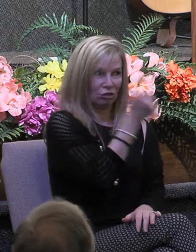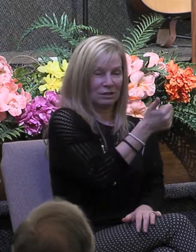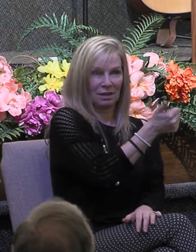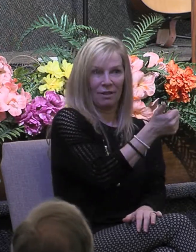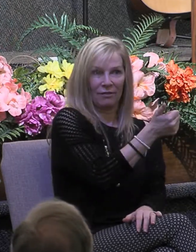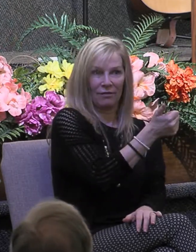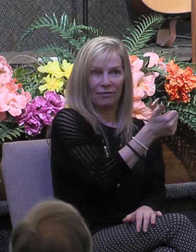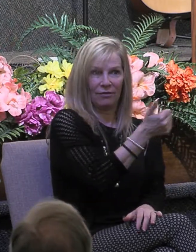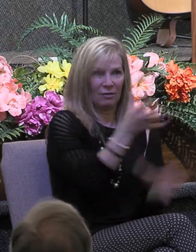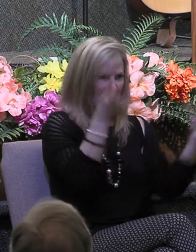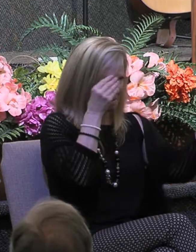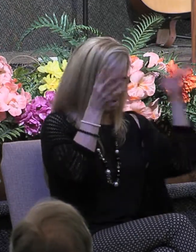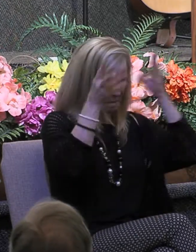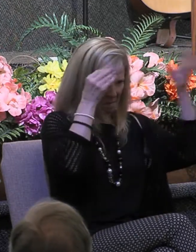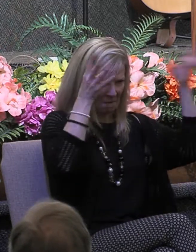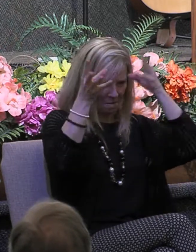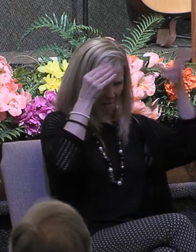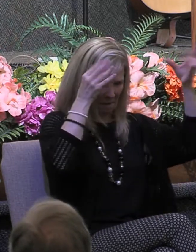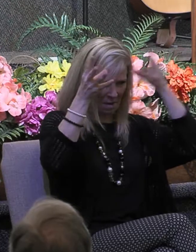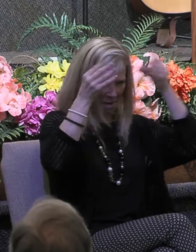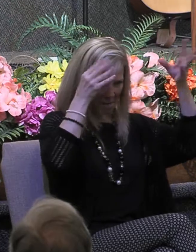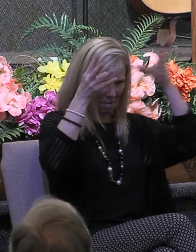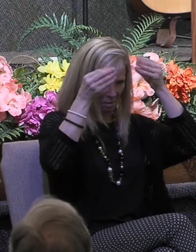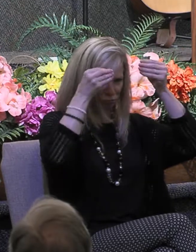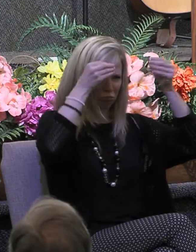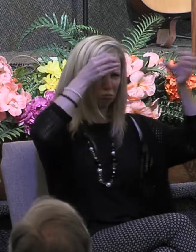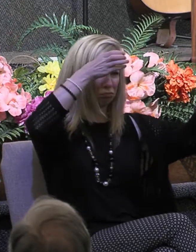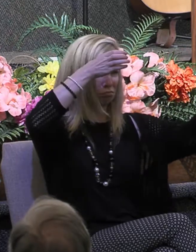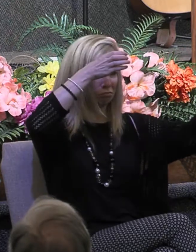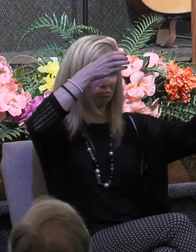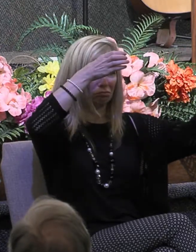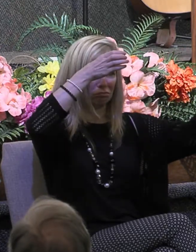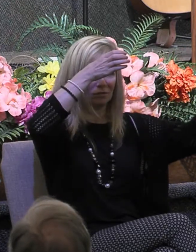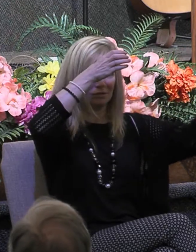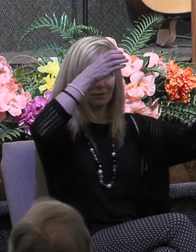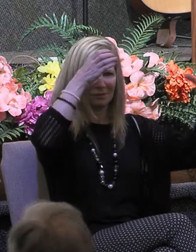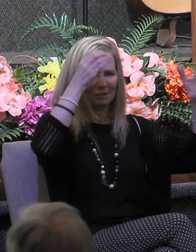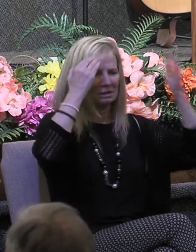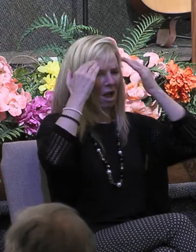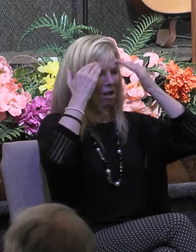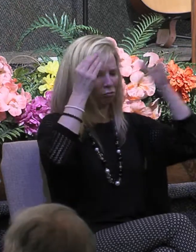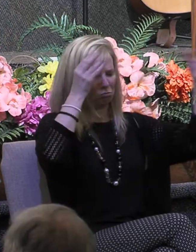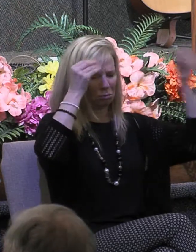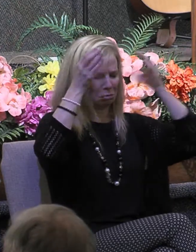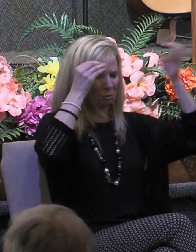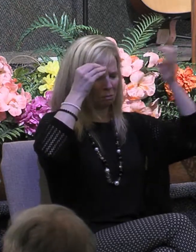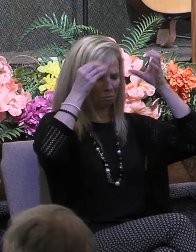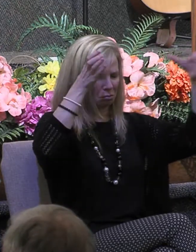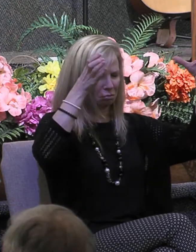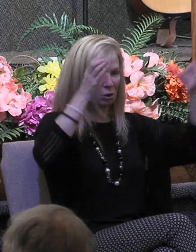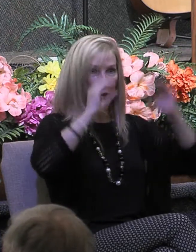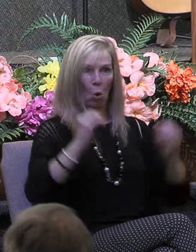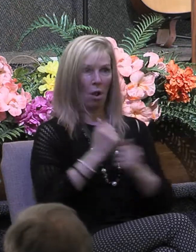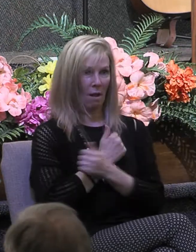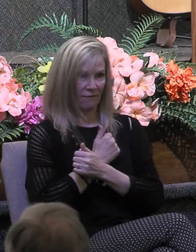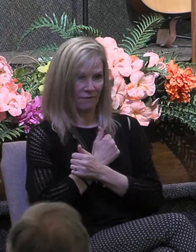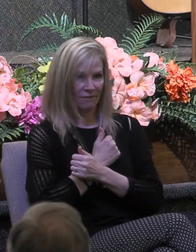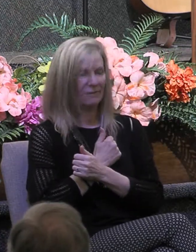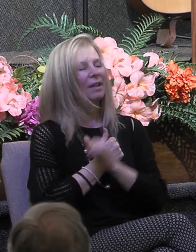in and of itself doesn't make one arrogant it's knowledge alone without love that makes one arrogant and arrogant